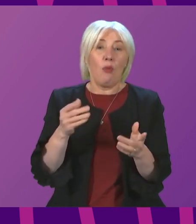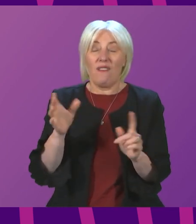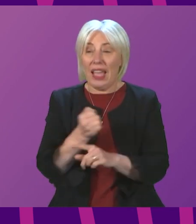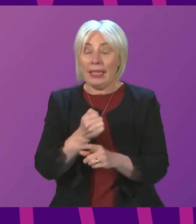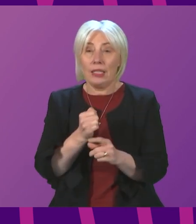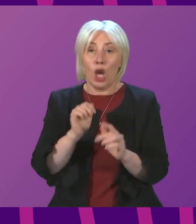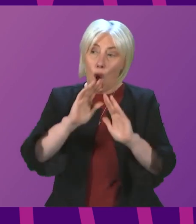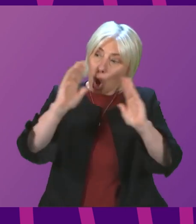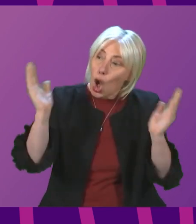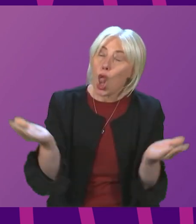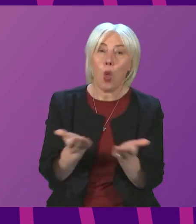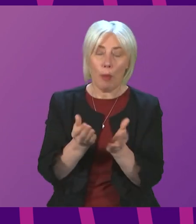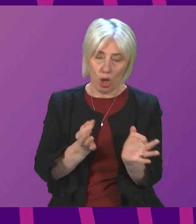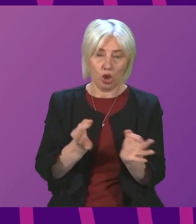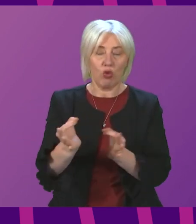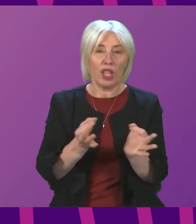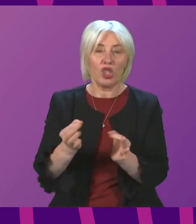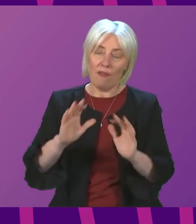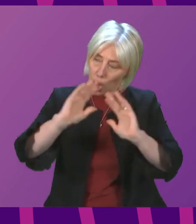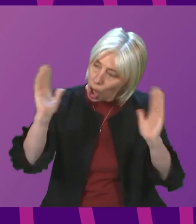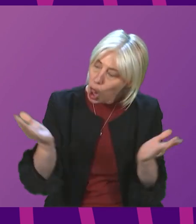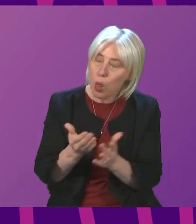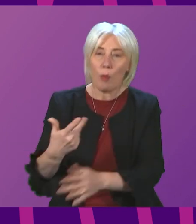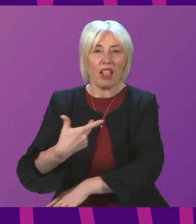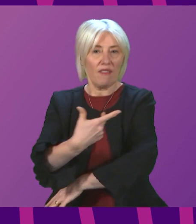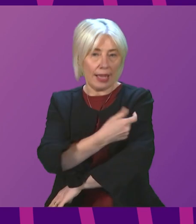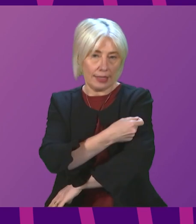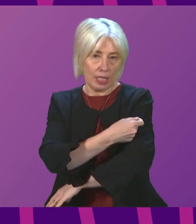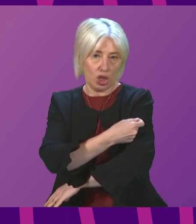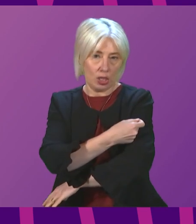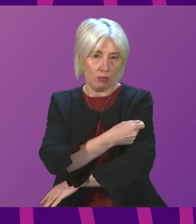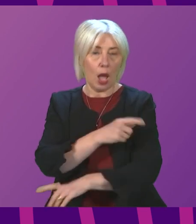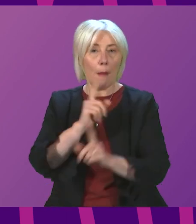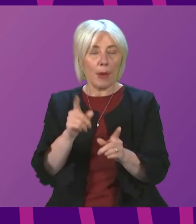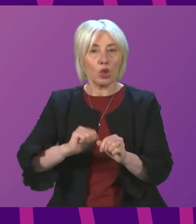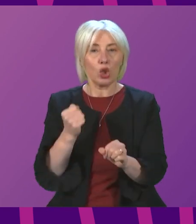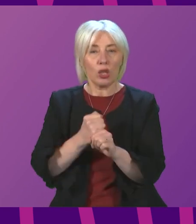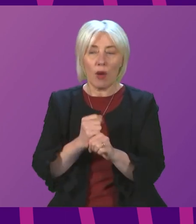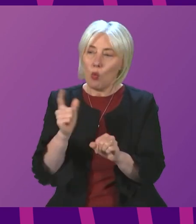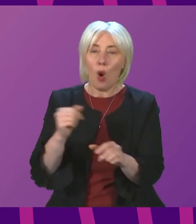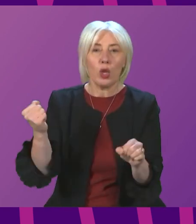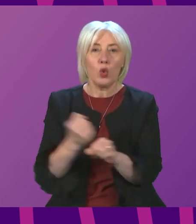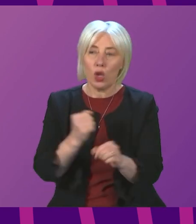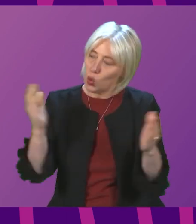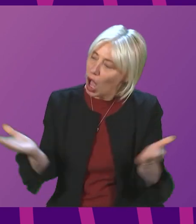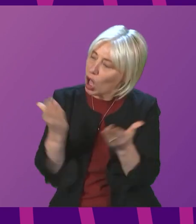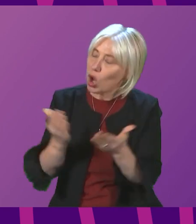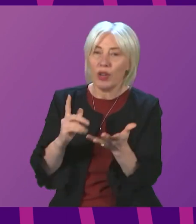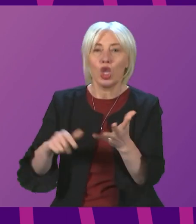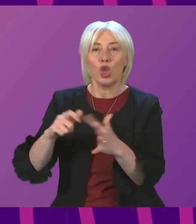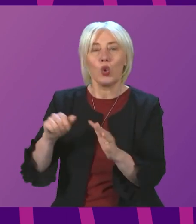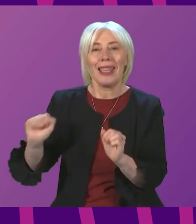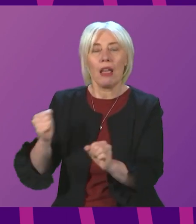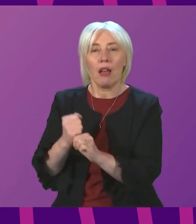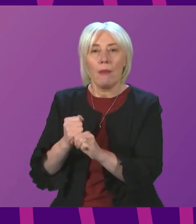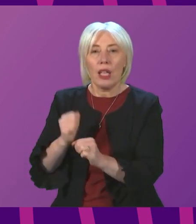global strategy for global vaccination. And what is the Scottish Government doing to encourage the UK to play its proper